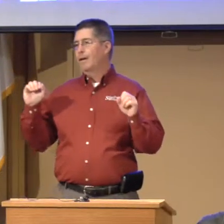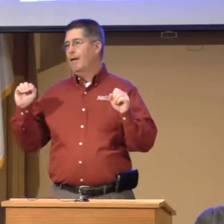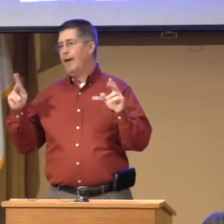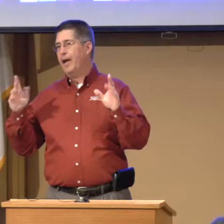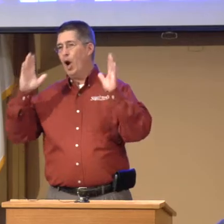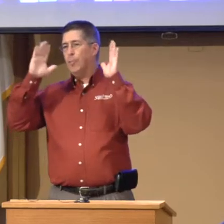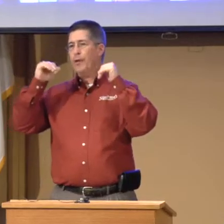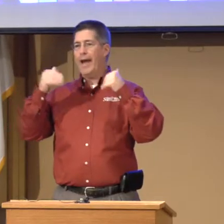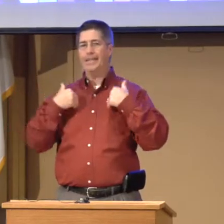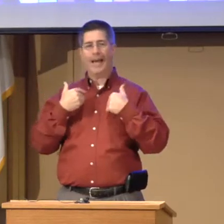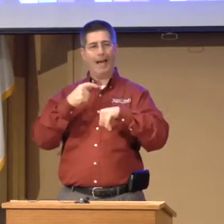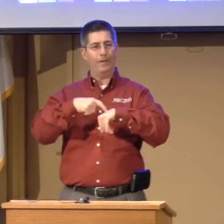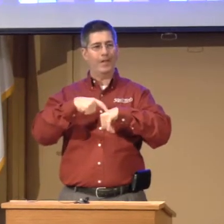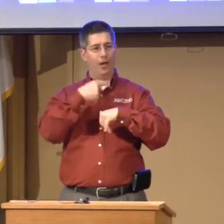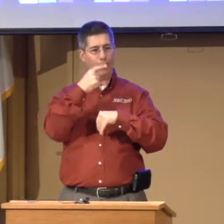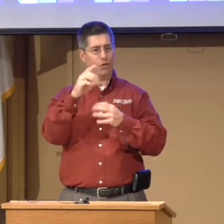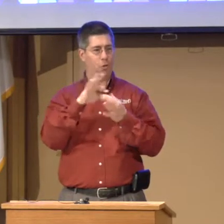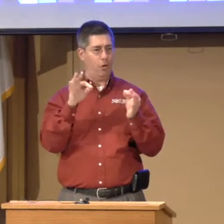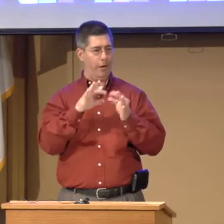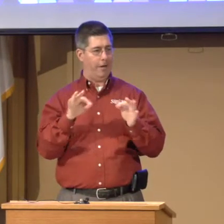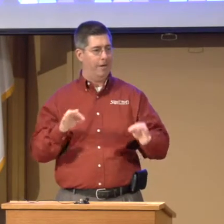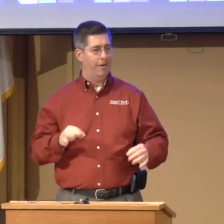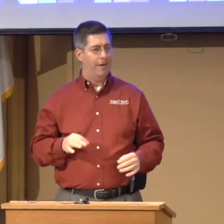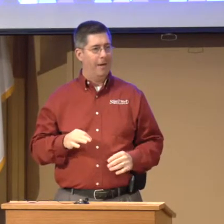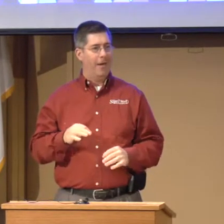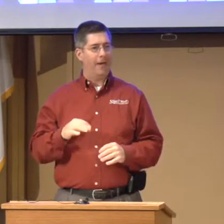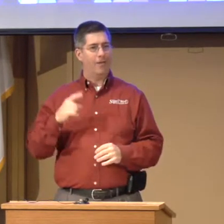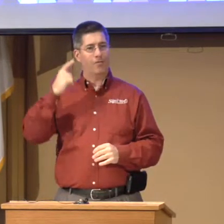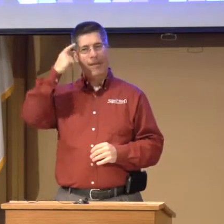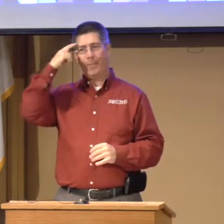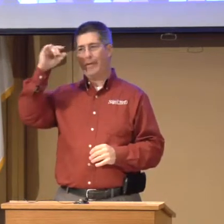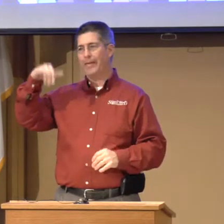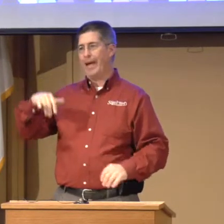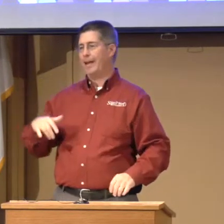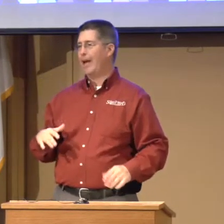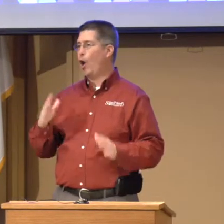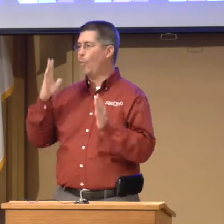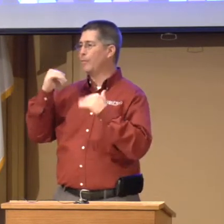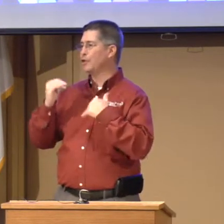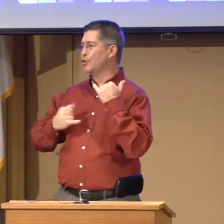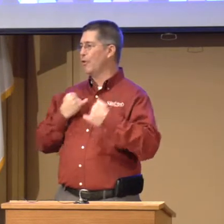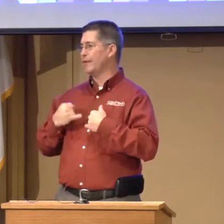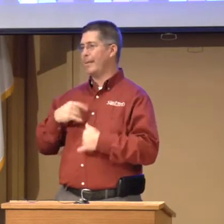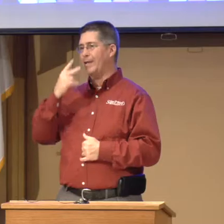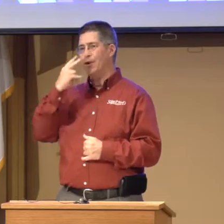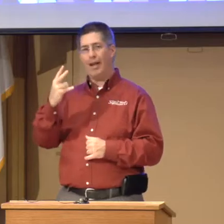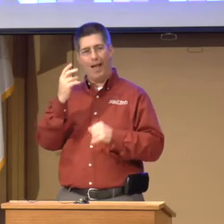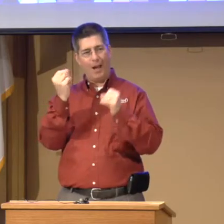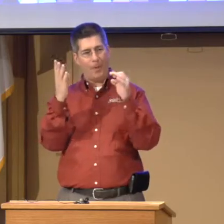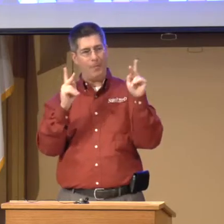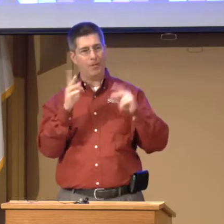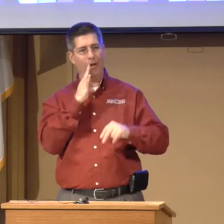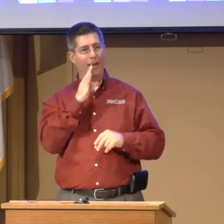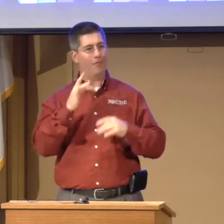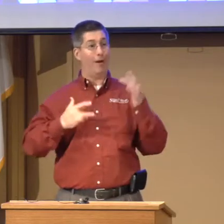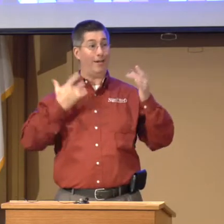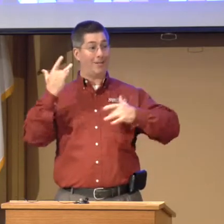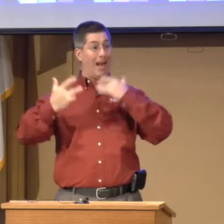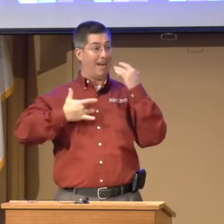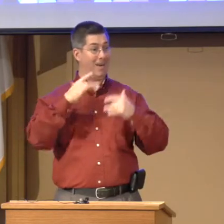All right, I hope you had time to tell your story and to think about that. And I hope it was a joyful time. I saw a lot of people talking very excitedly